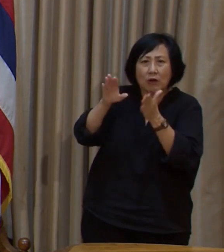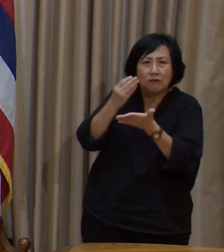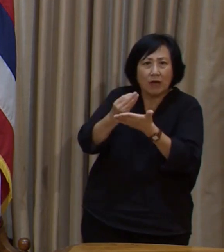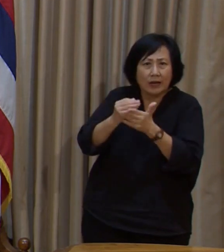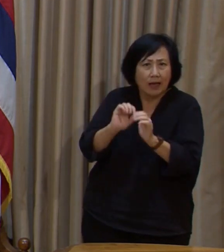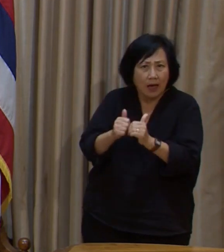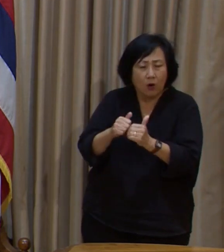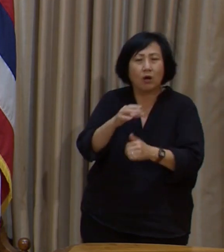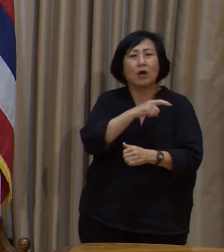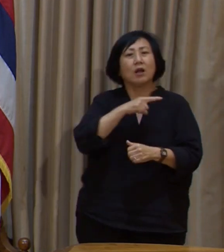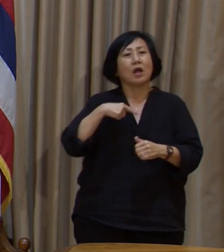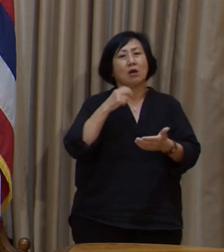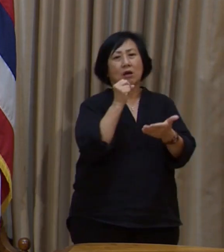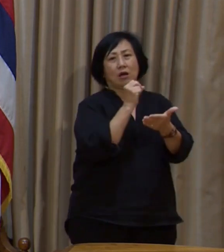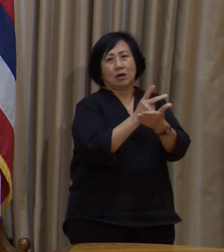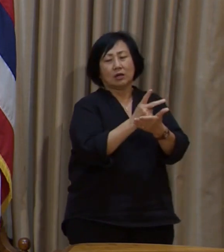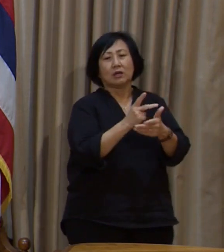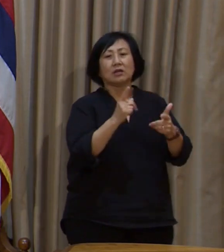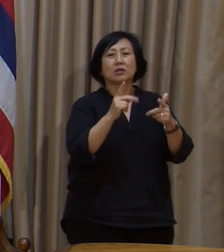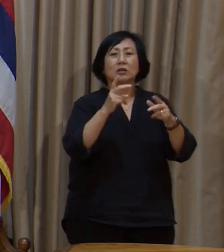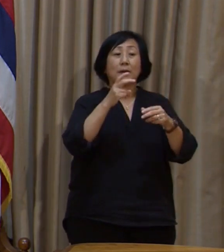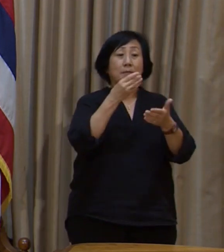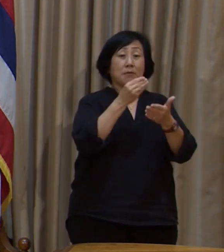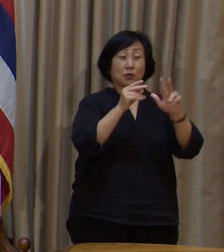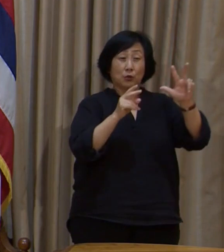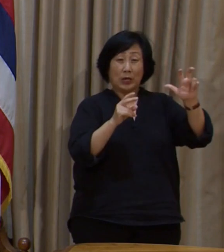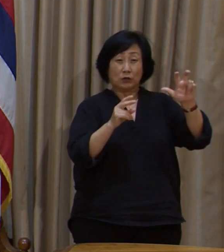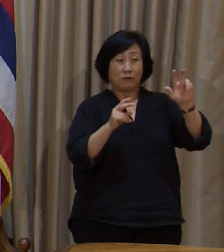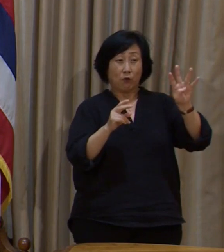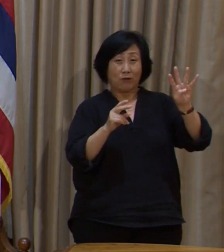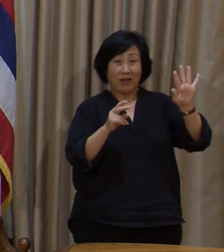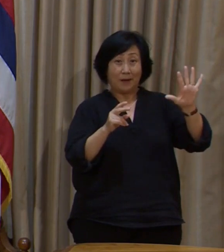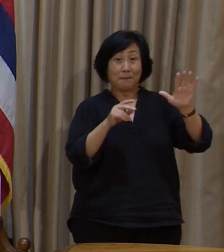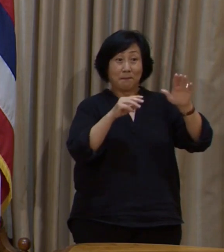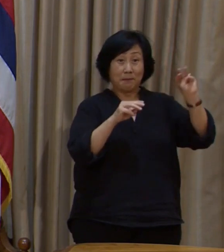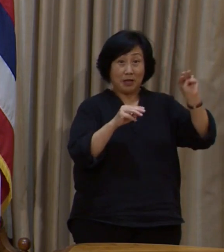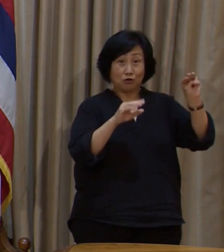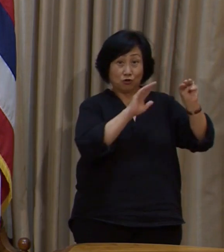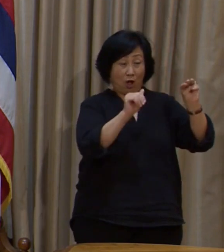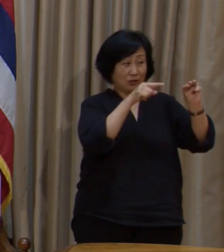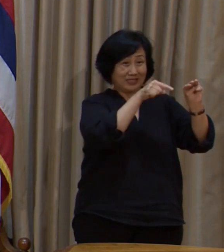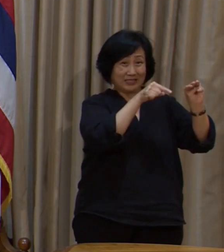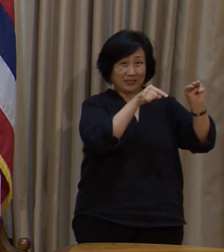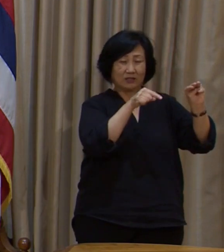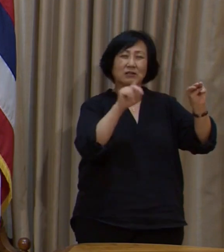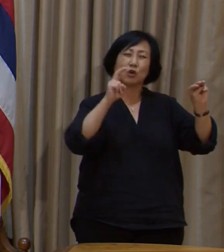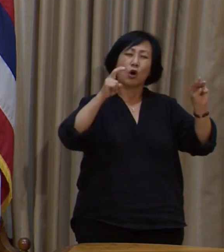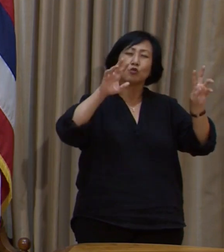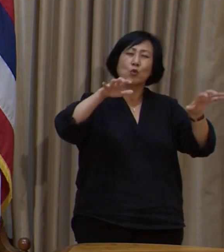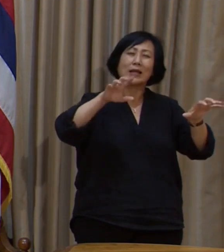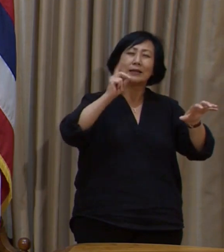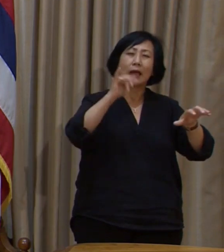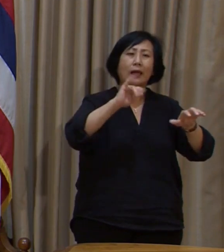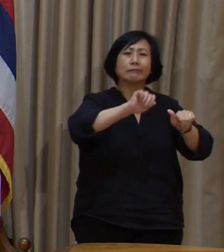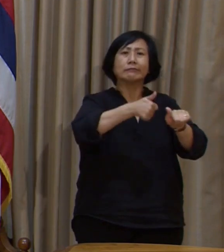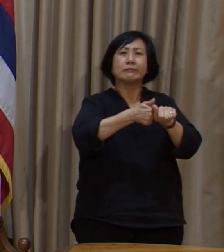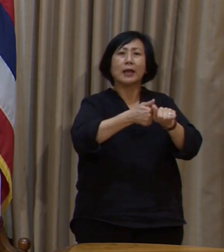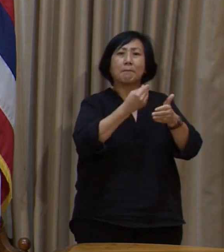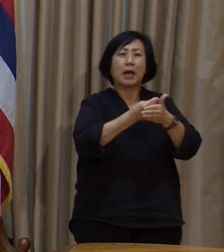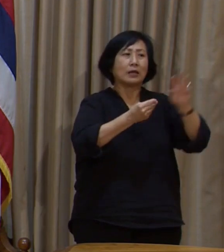the legislature authorizes the transfer of $345 million from the rainy day fund reserves,